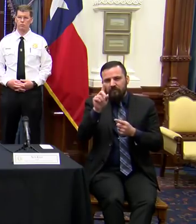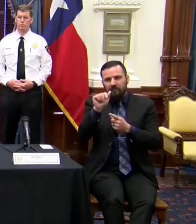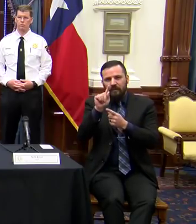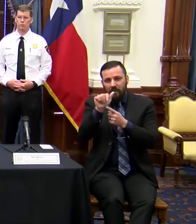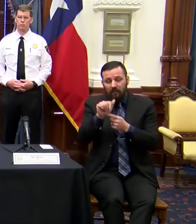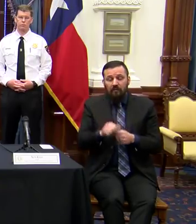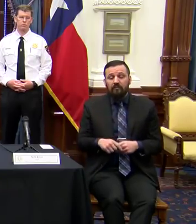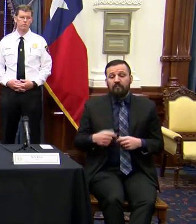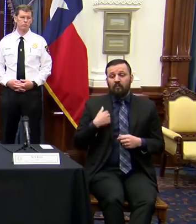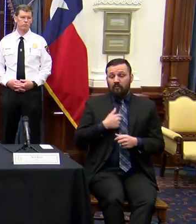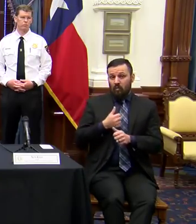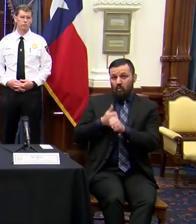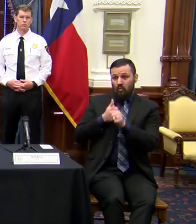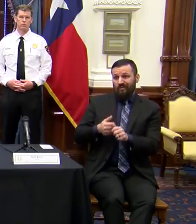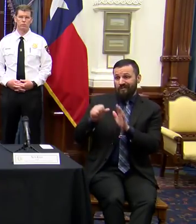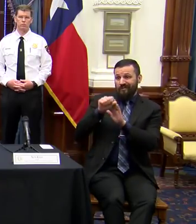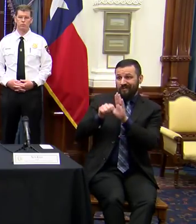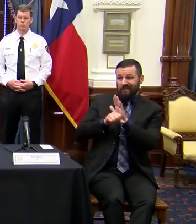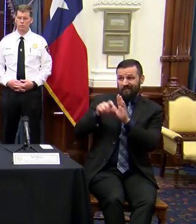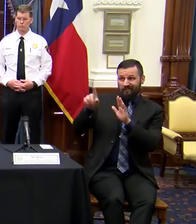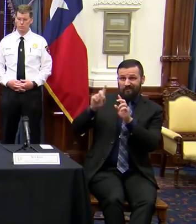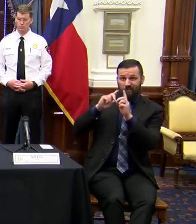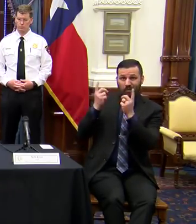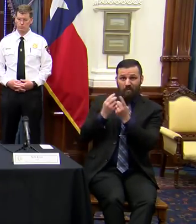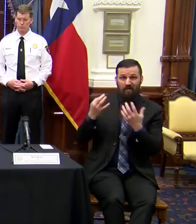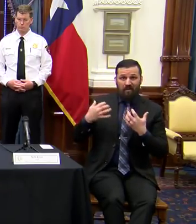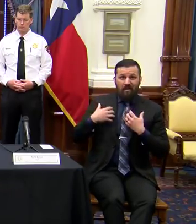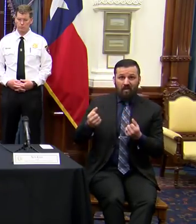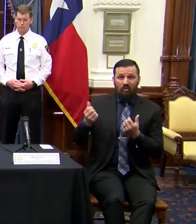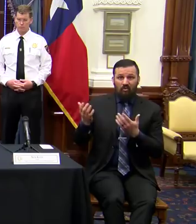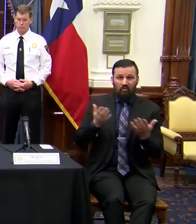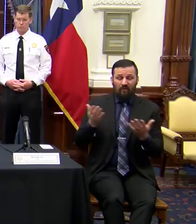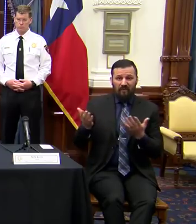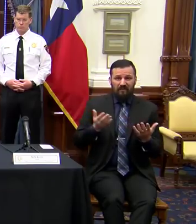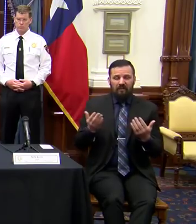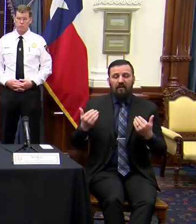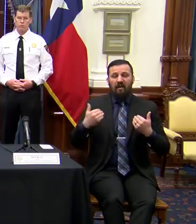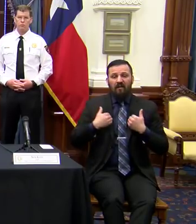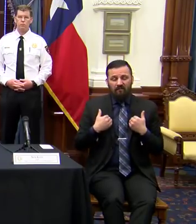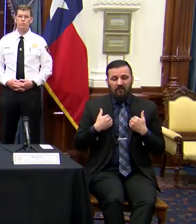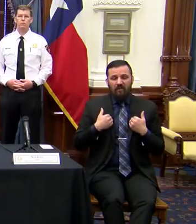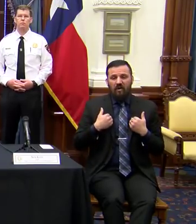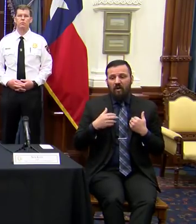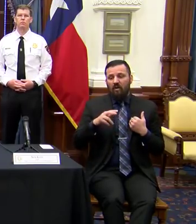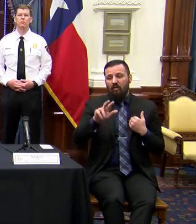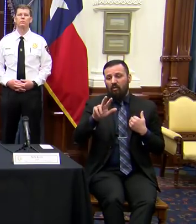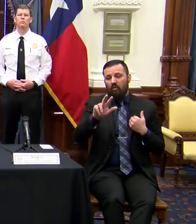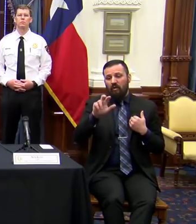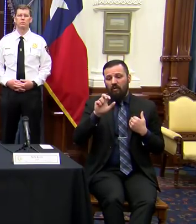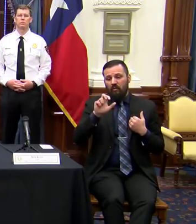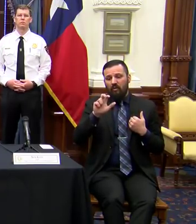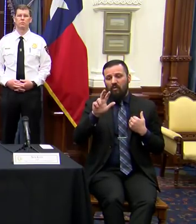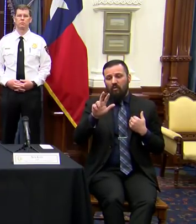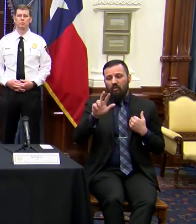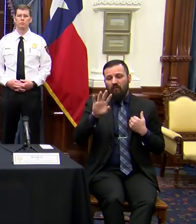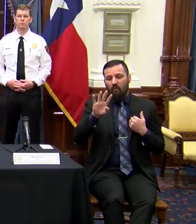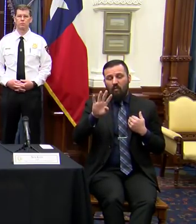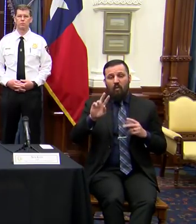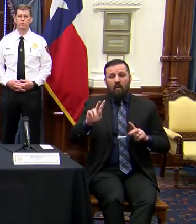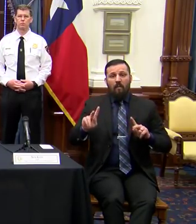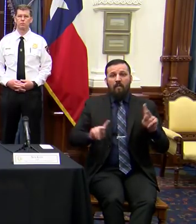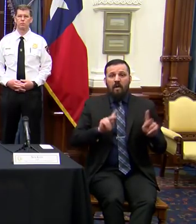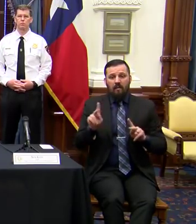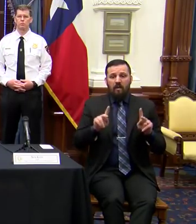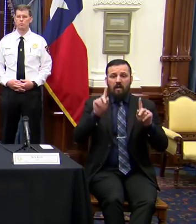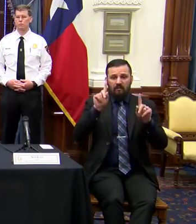According to the State Department of Health Services, there are 334 people who